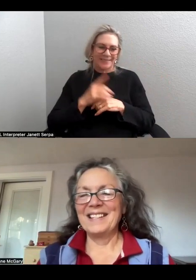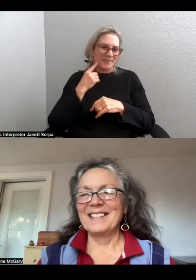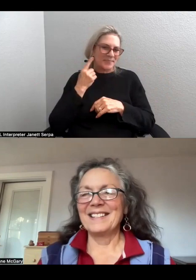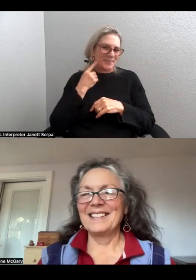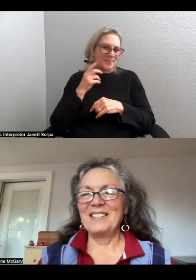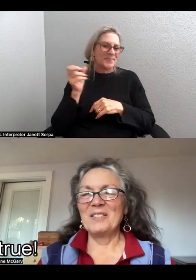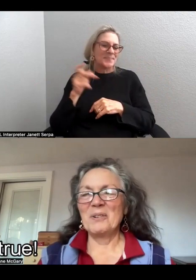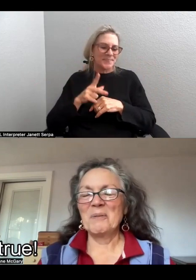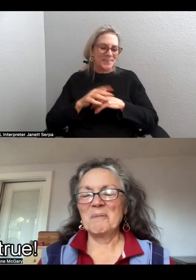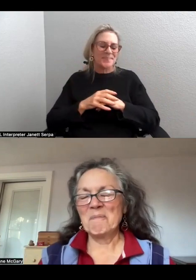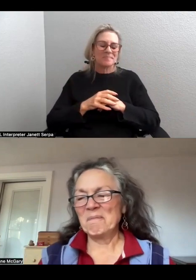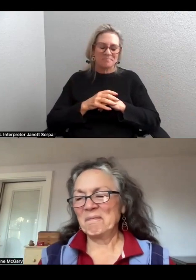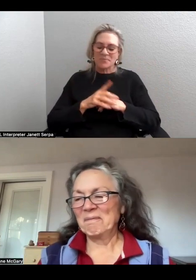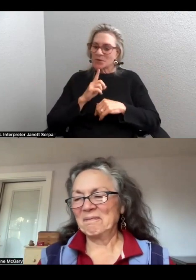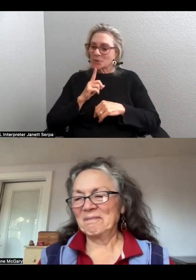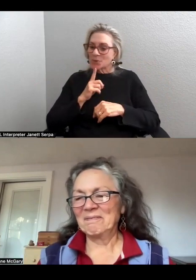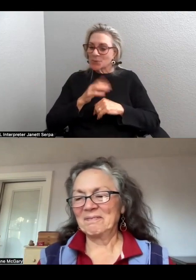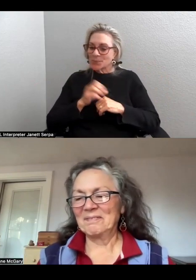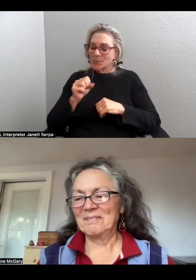Yeah, that's true.